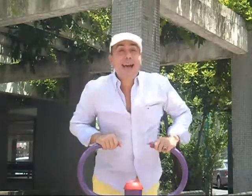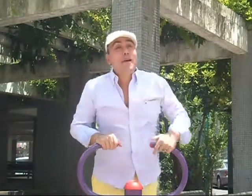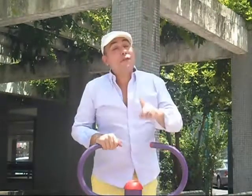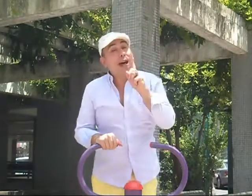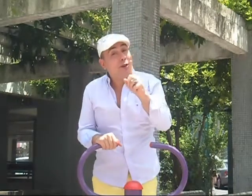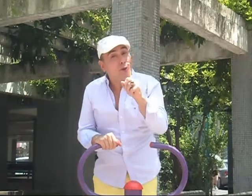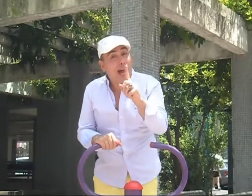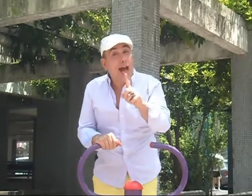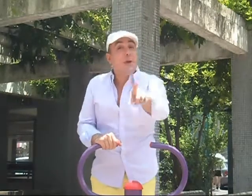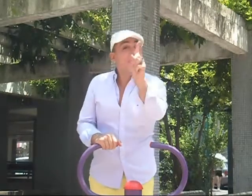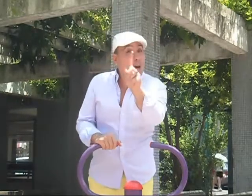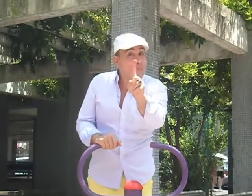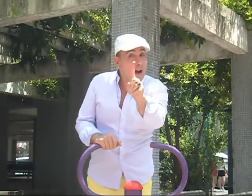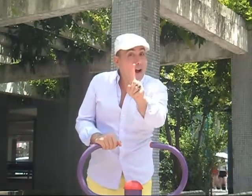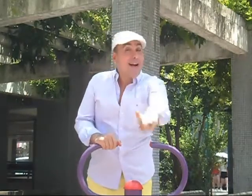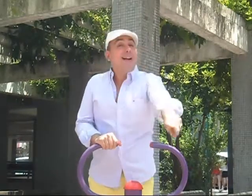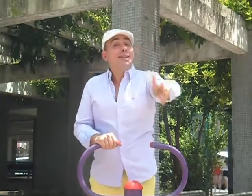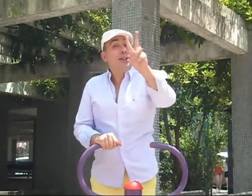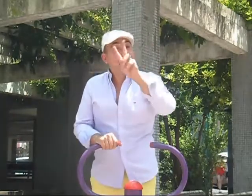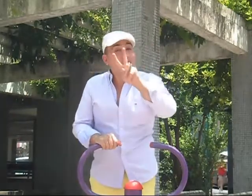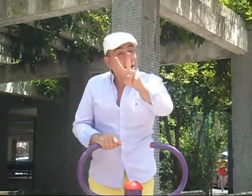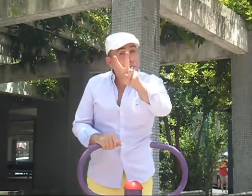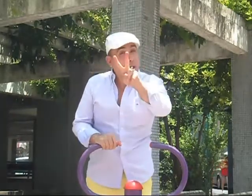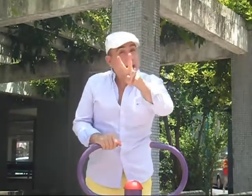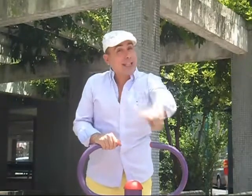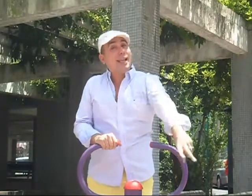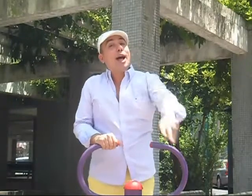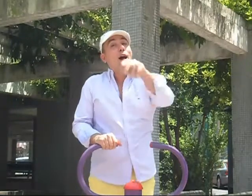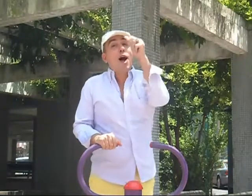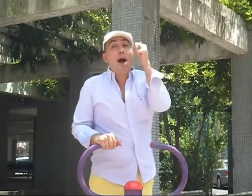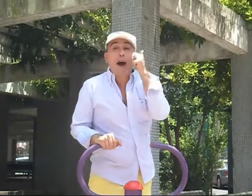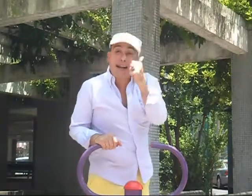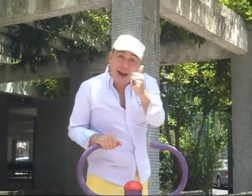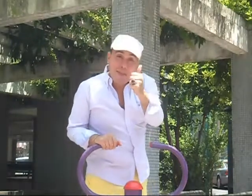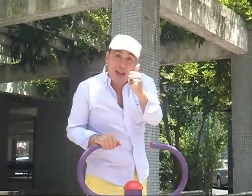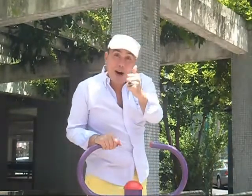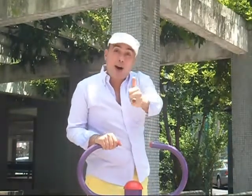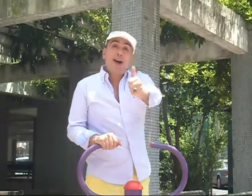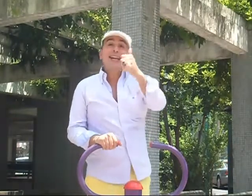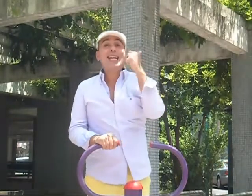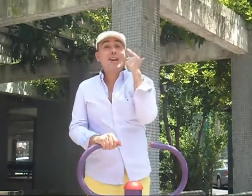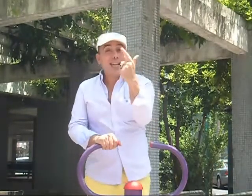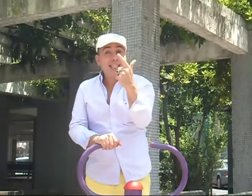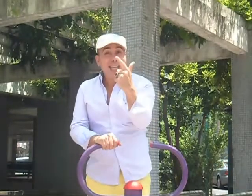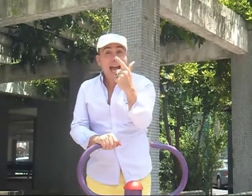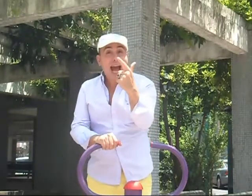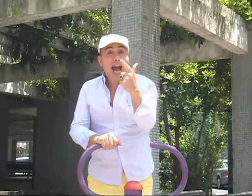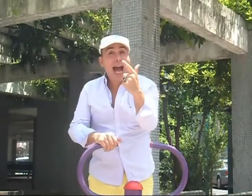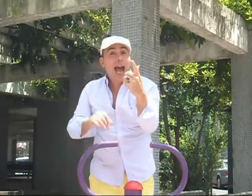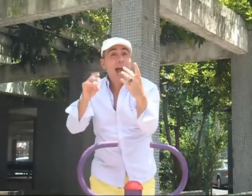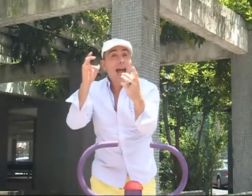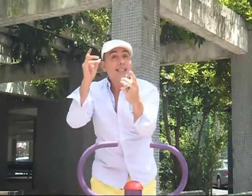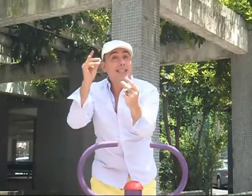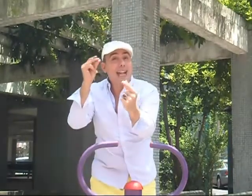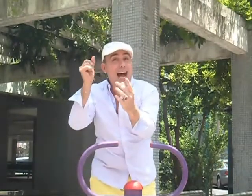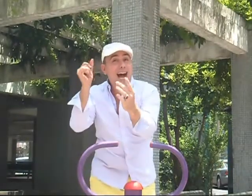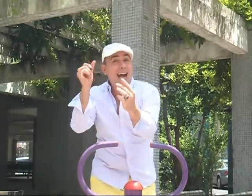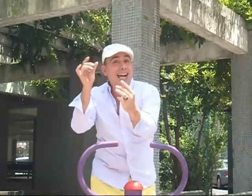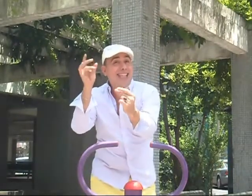farruca. Remember, the second part. Cambio y coletilla. Gran,